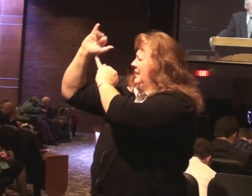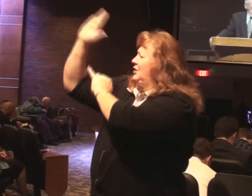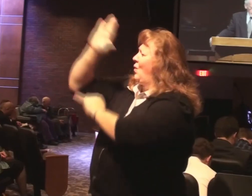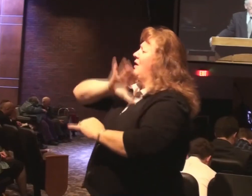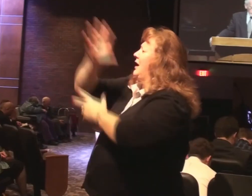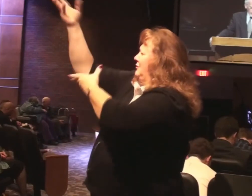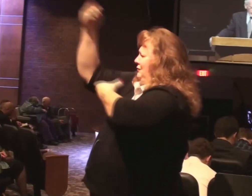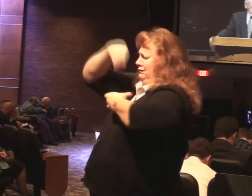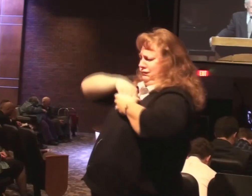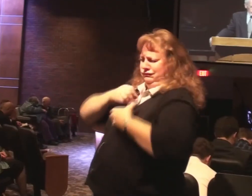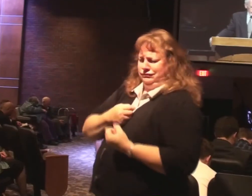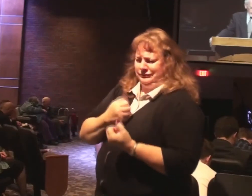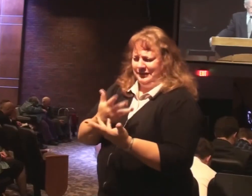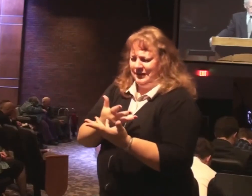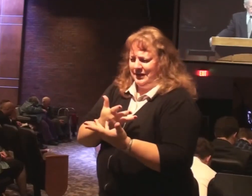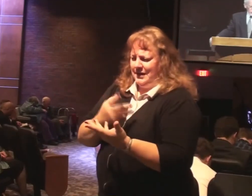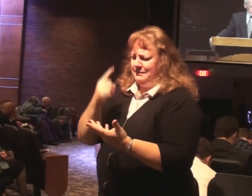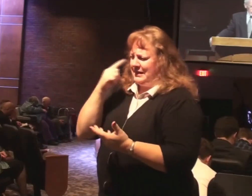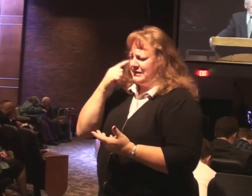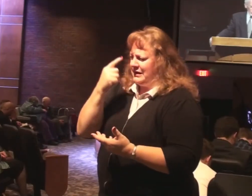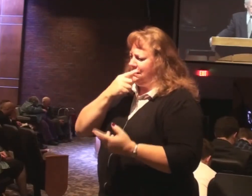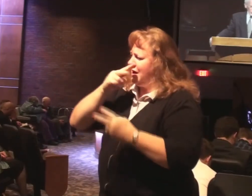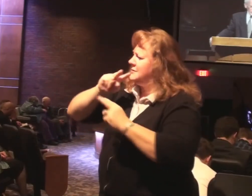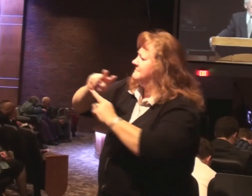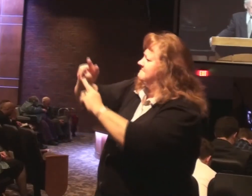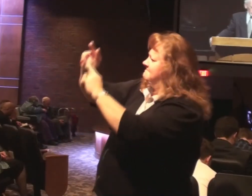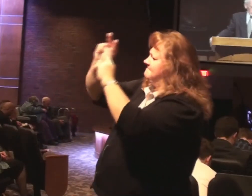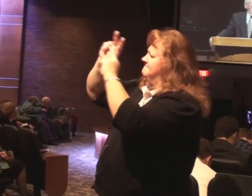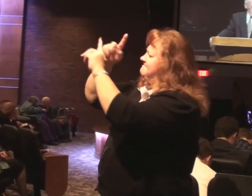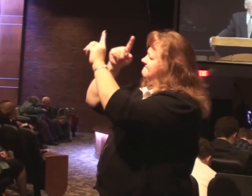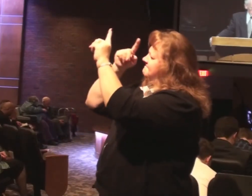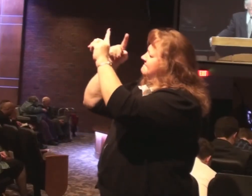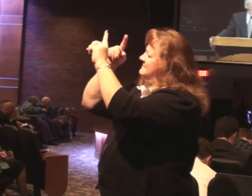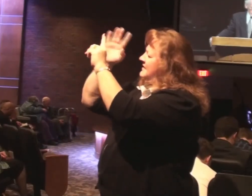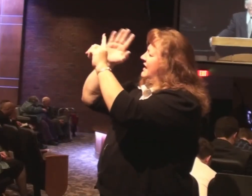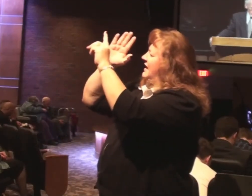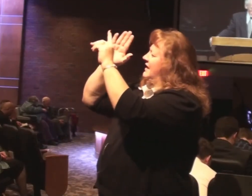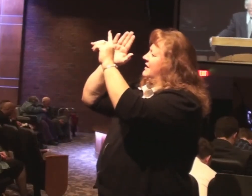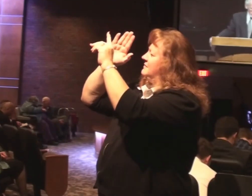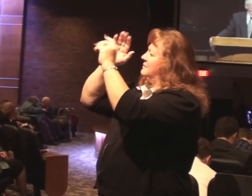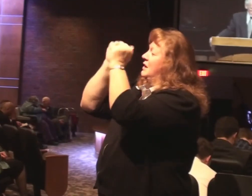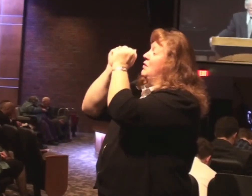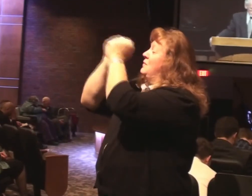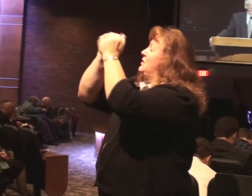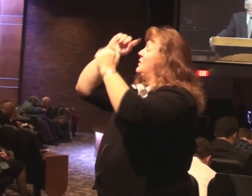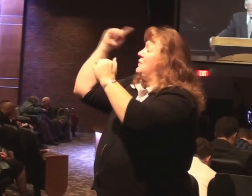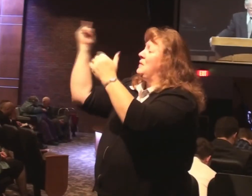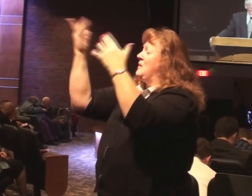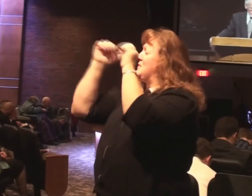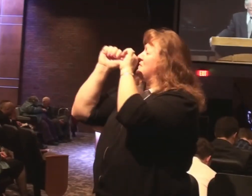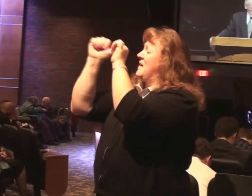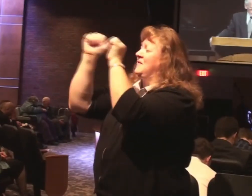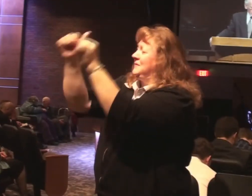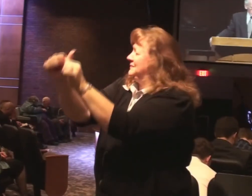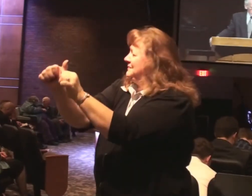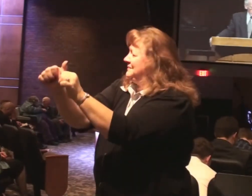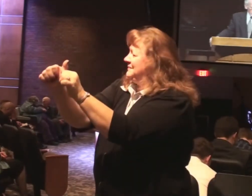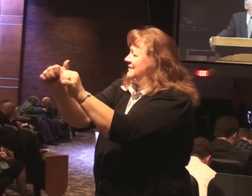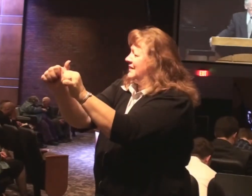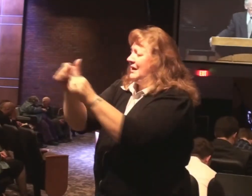As our eyes are fixed on the goal of the glory of your presence for eternity. Lord, may we as a congregation